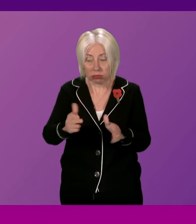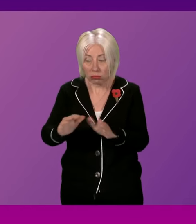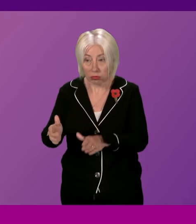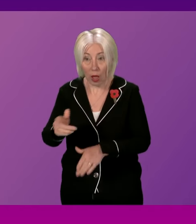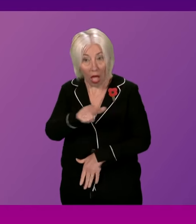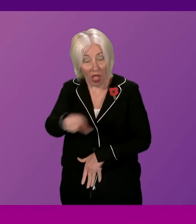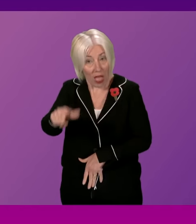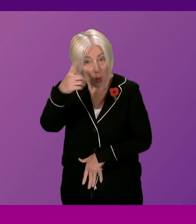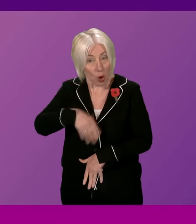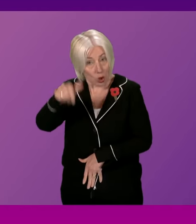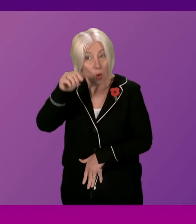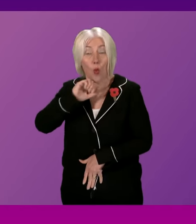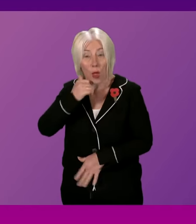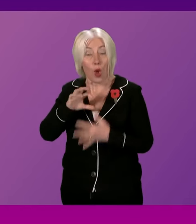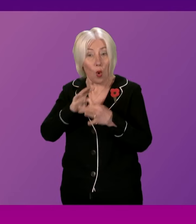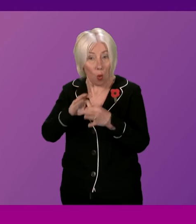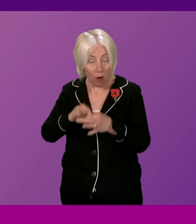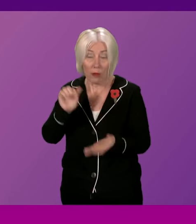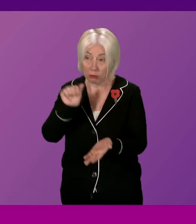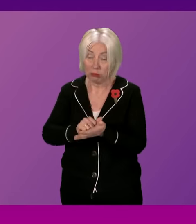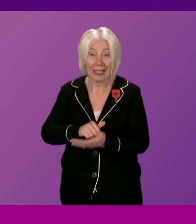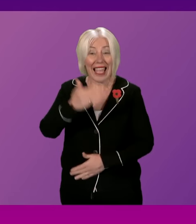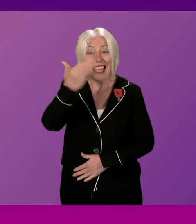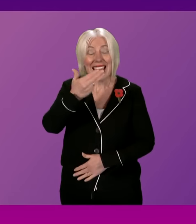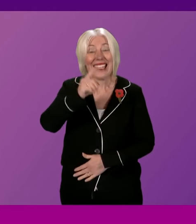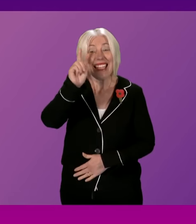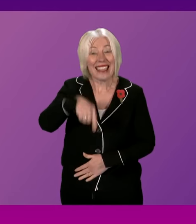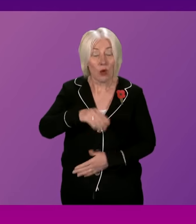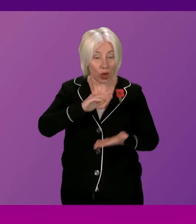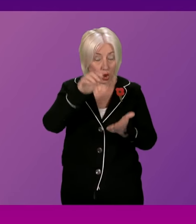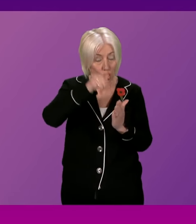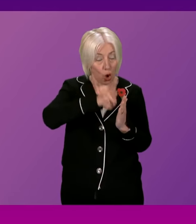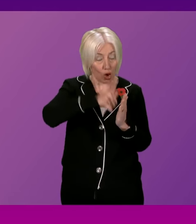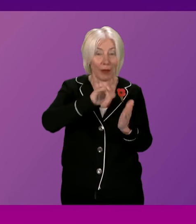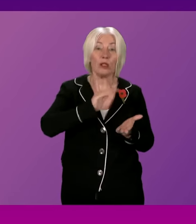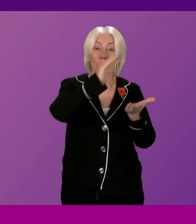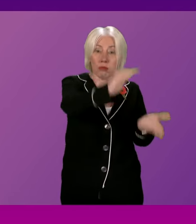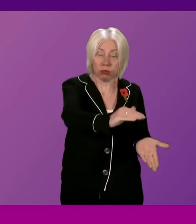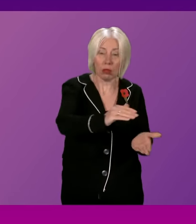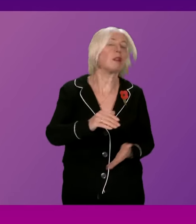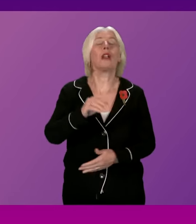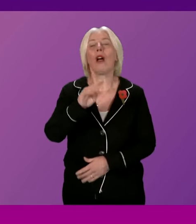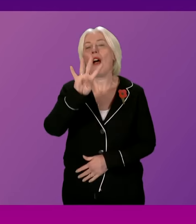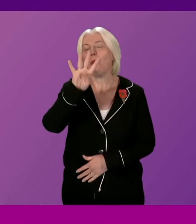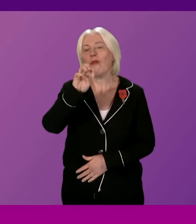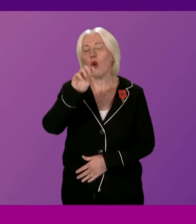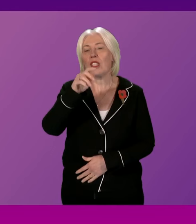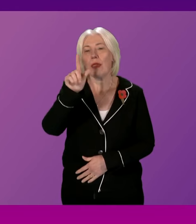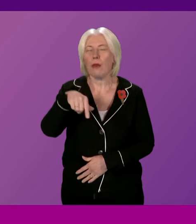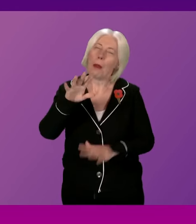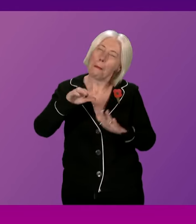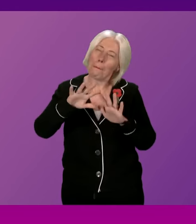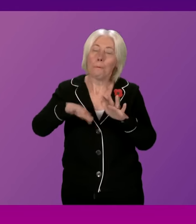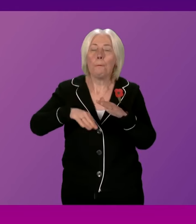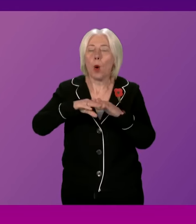will we cooperate? 19,000 documents have been handed over. 14,000 WhatsApp messages, mainly WhatsApp messages, have been handed